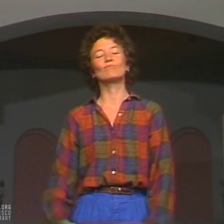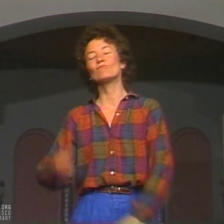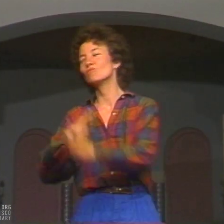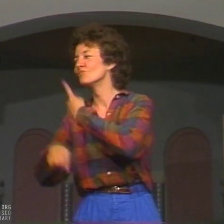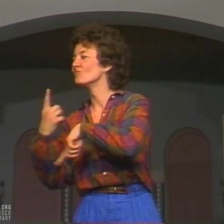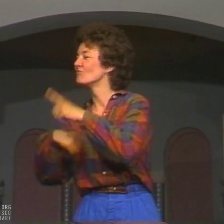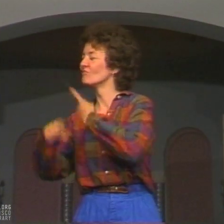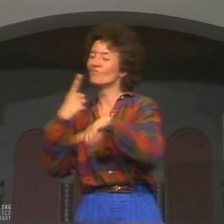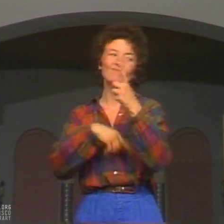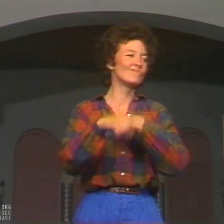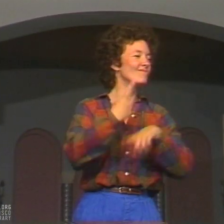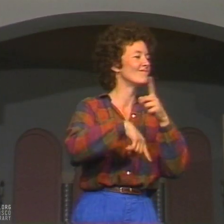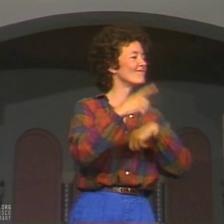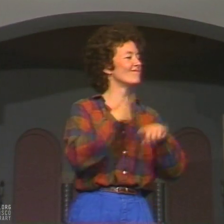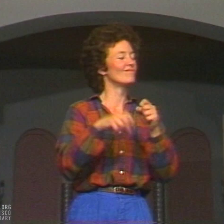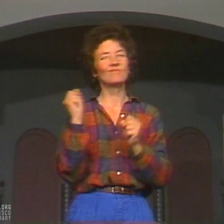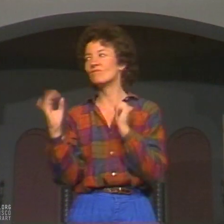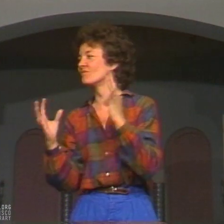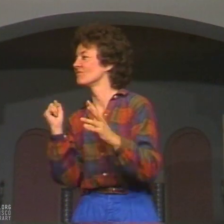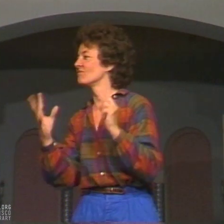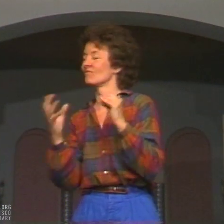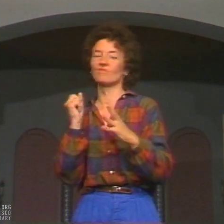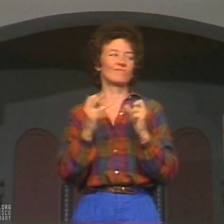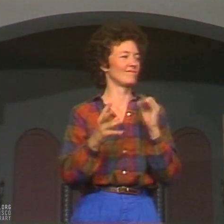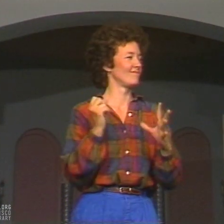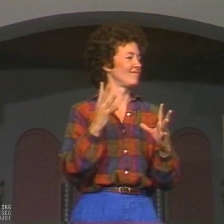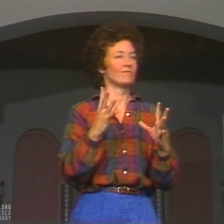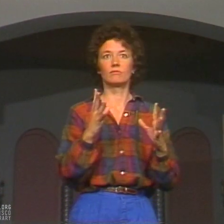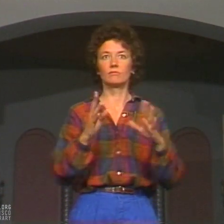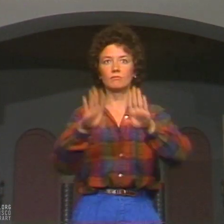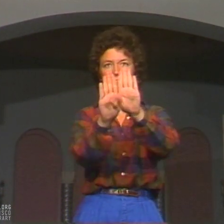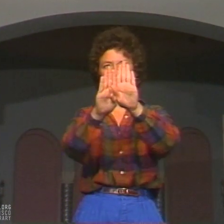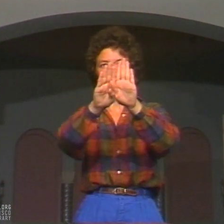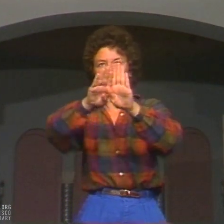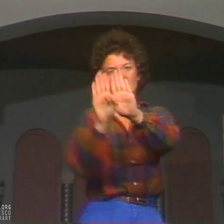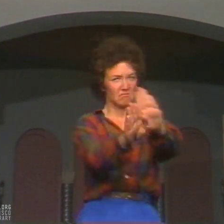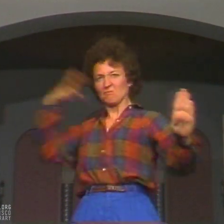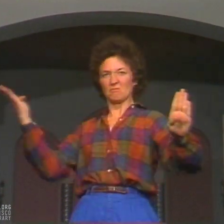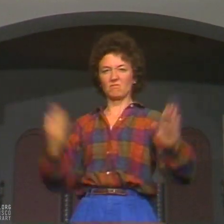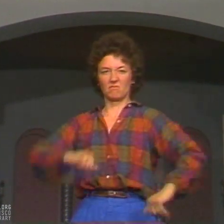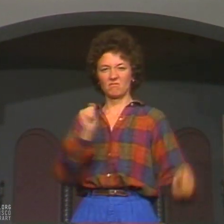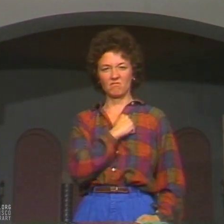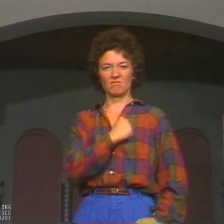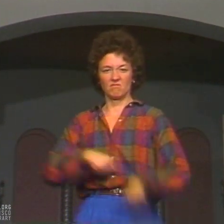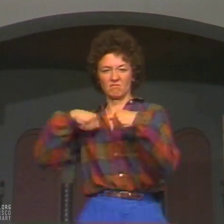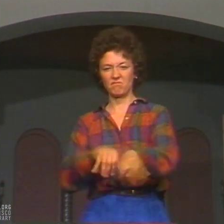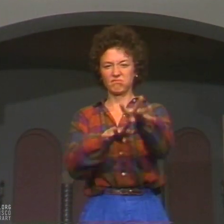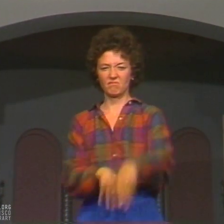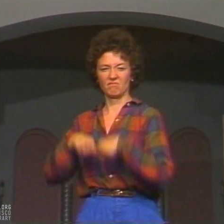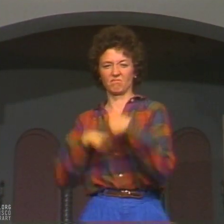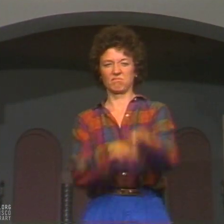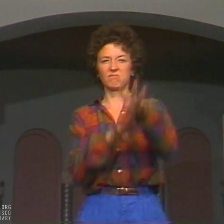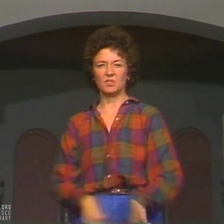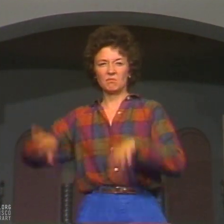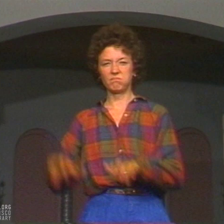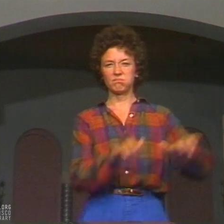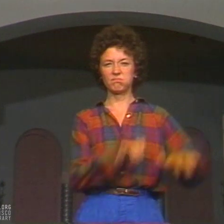We were simply talking in our language of signs when stormed by anthem-driven